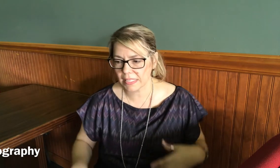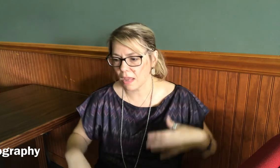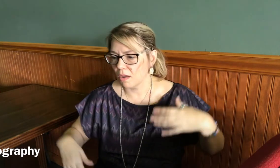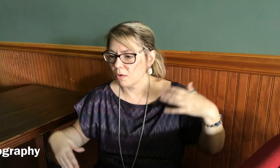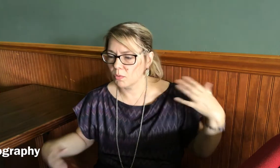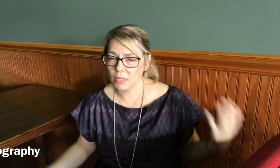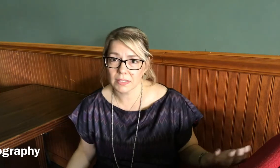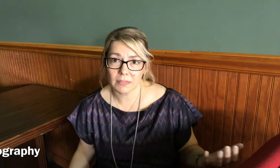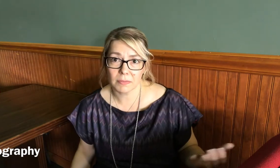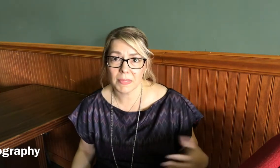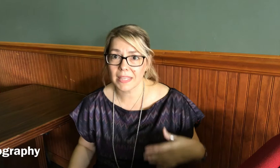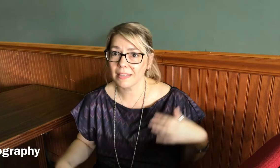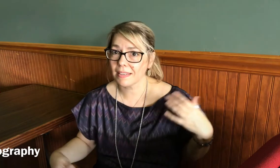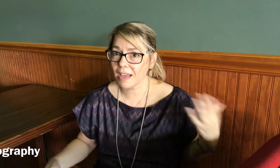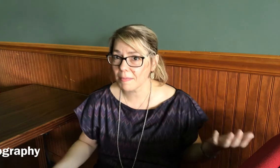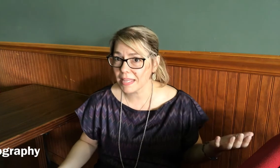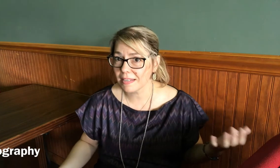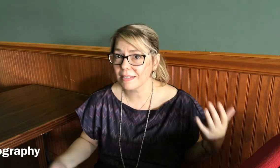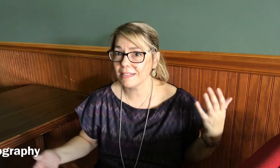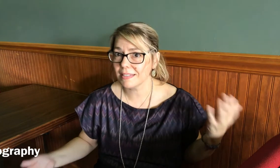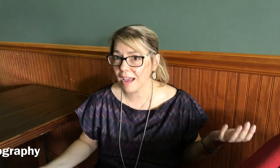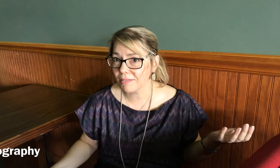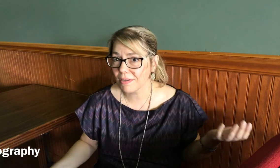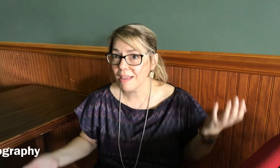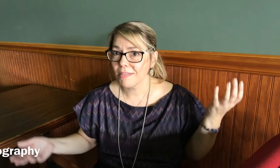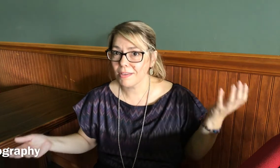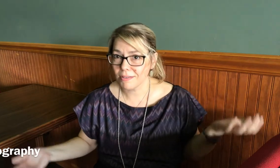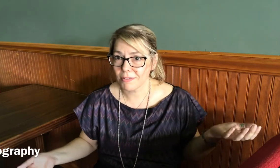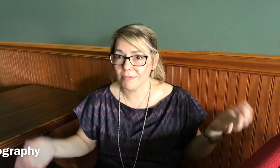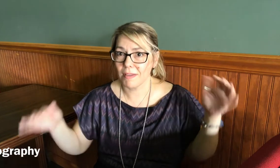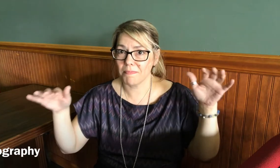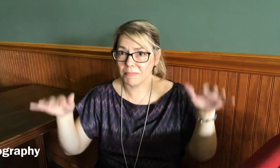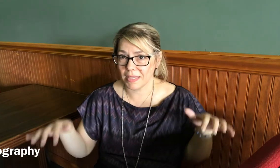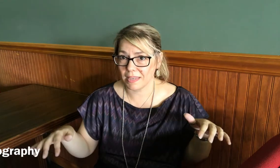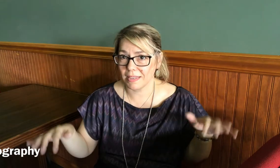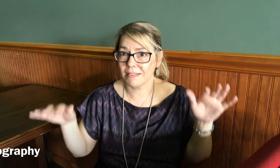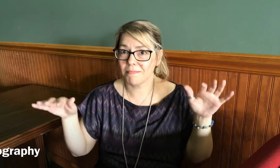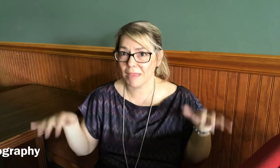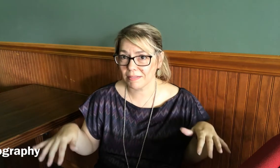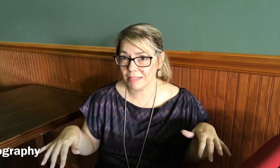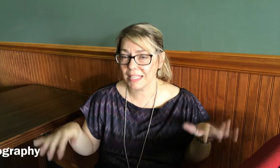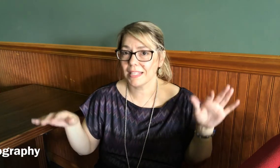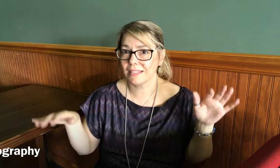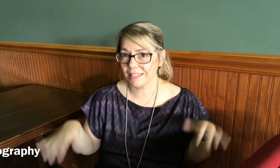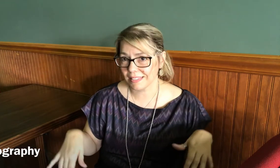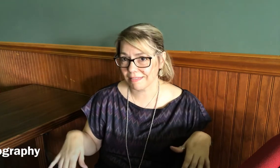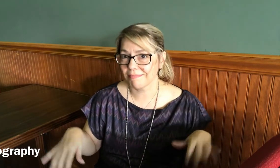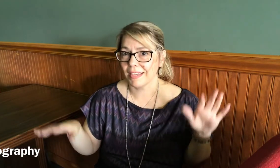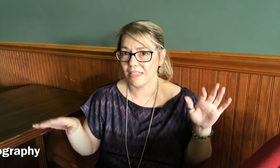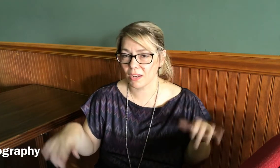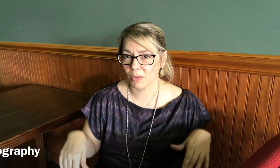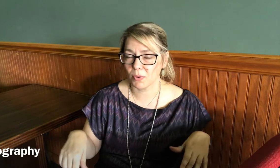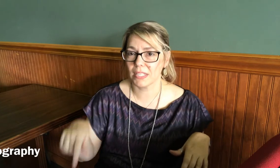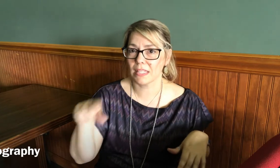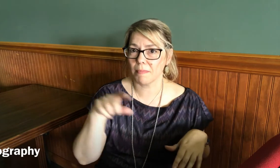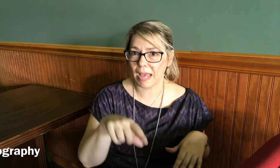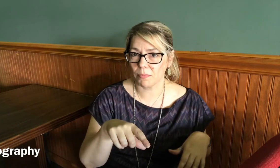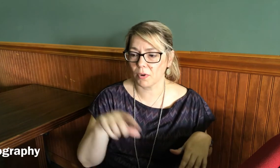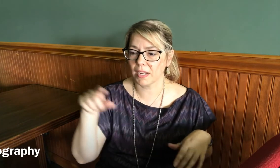we'll be coming down the European mountains and then you can point to the map where it